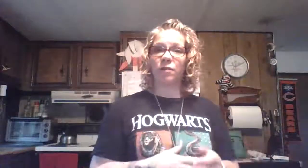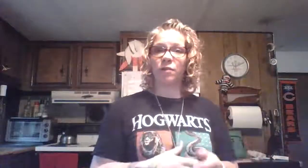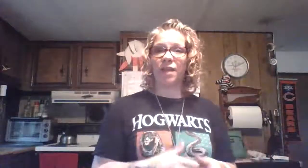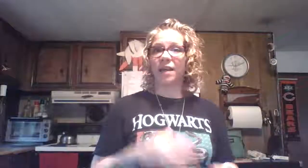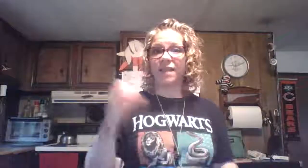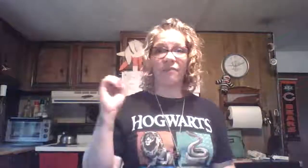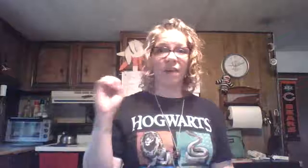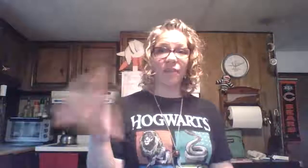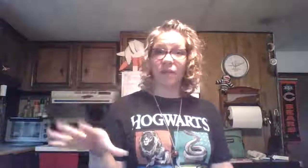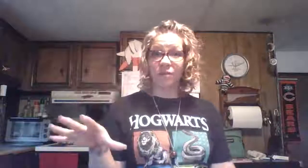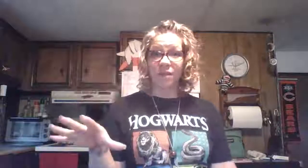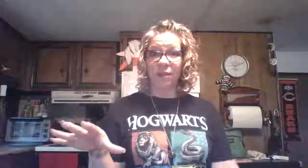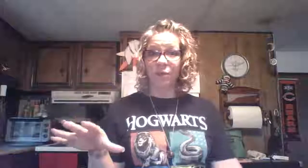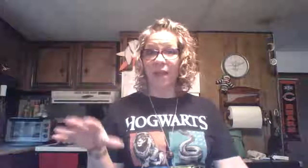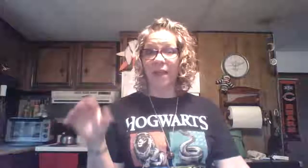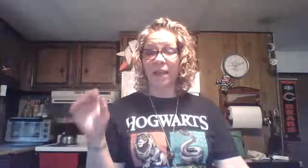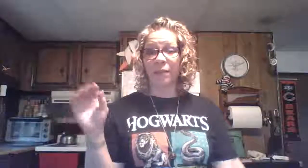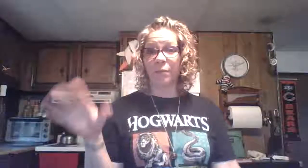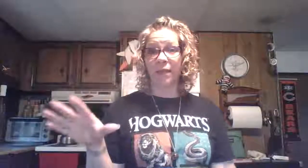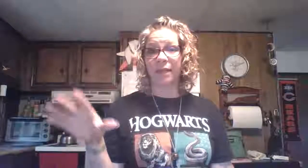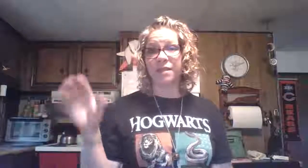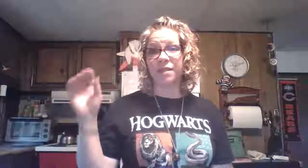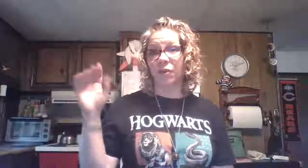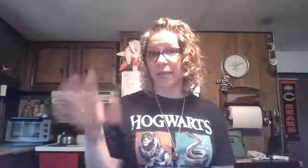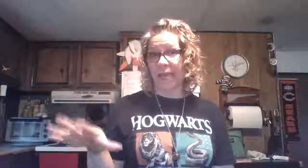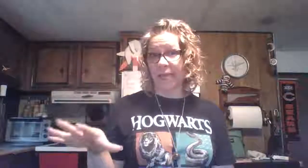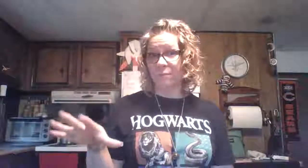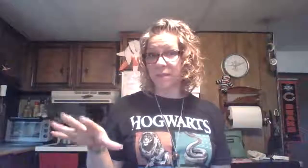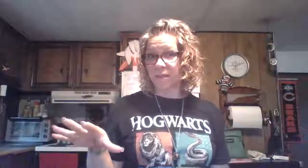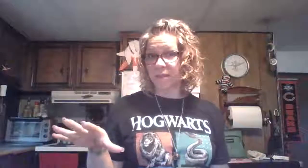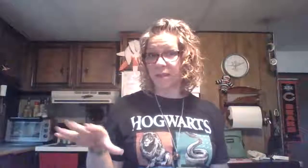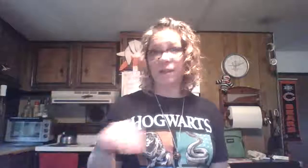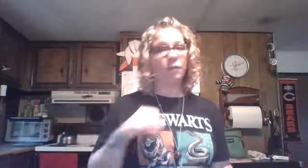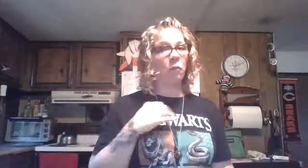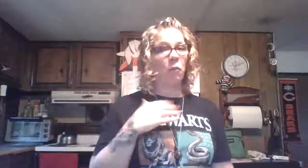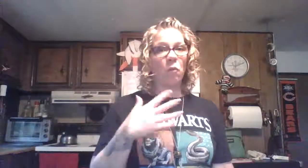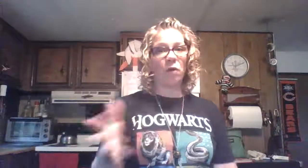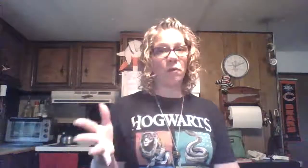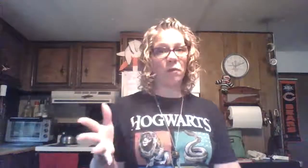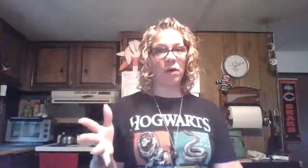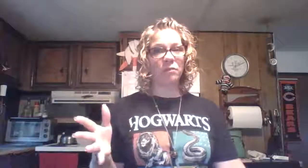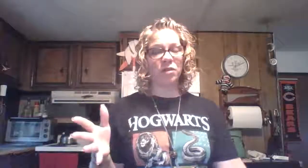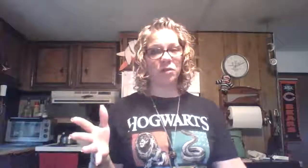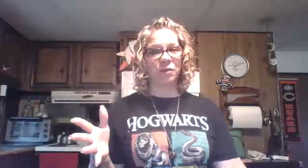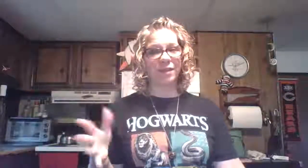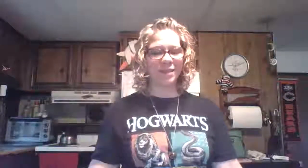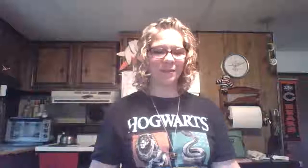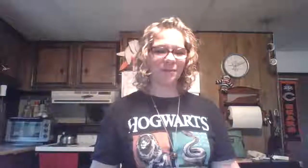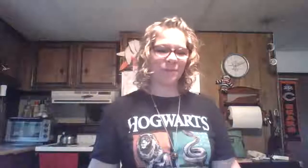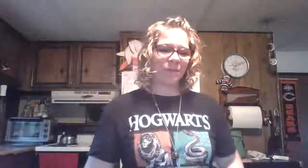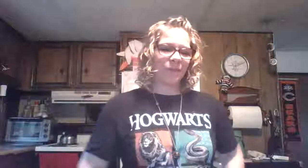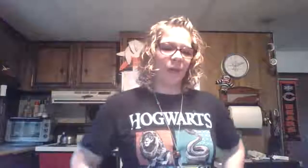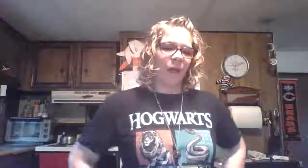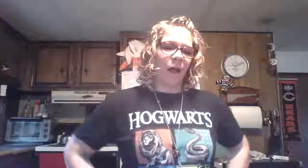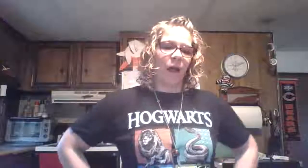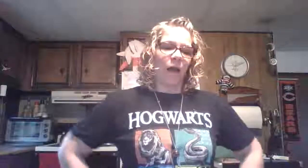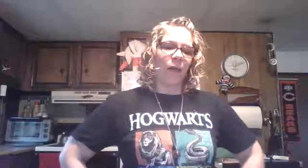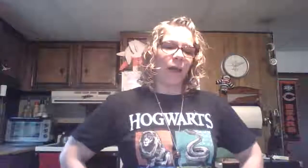loose ends, I've got the loose end roulette in the playlist under games. More than welcome to do it. Okay.